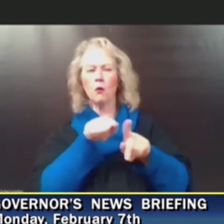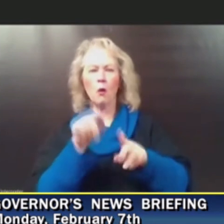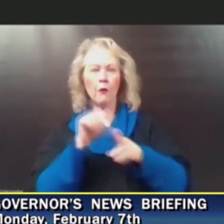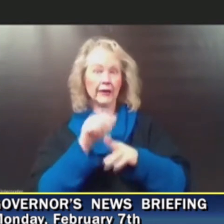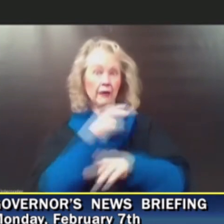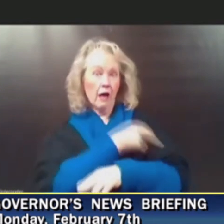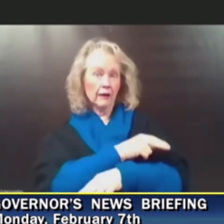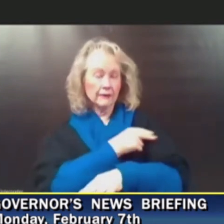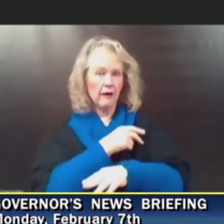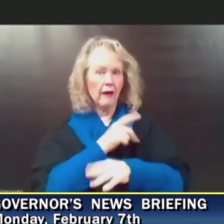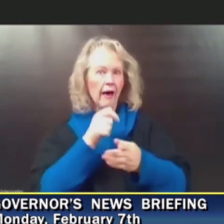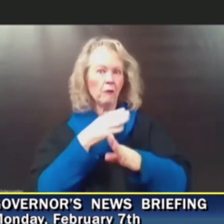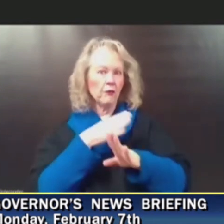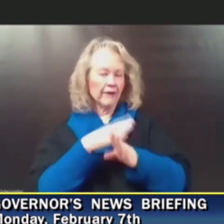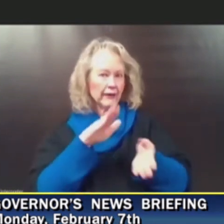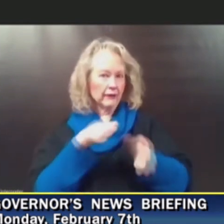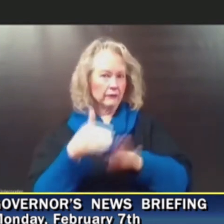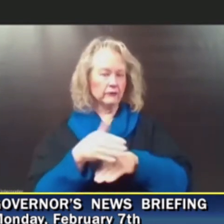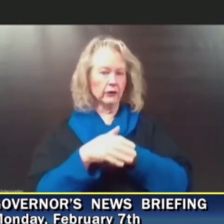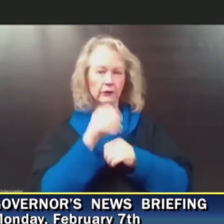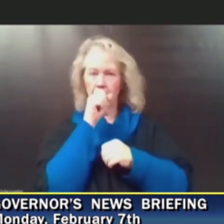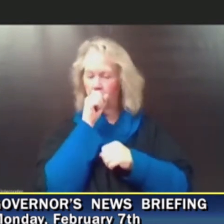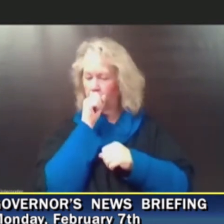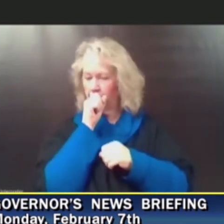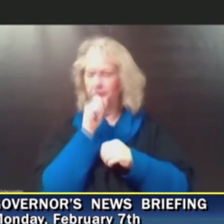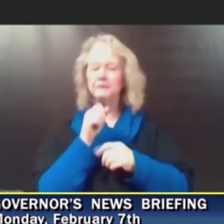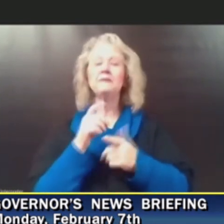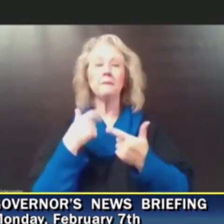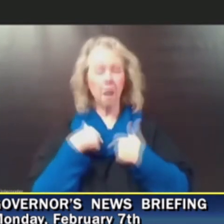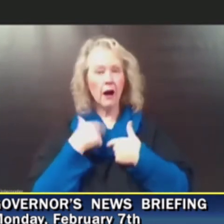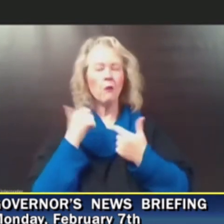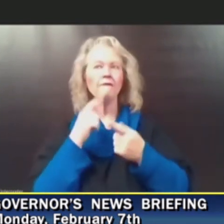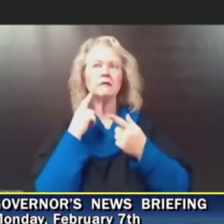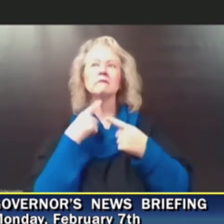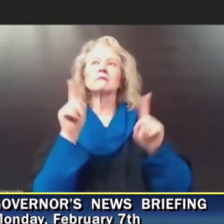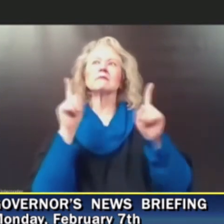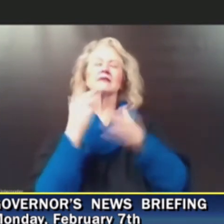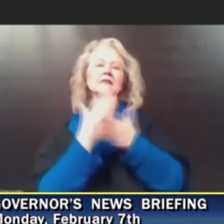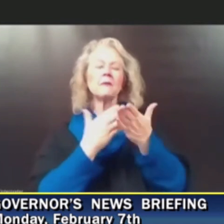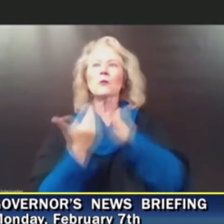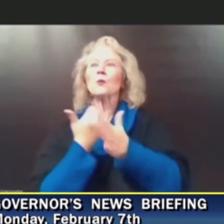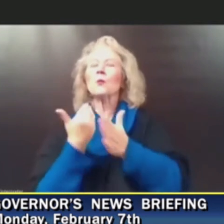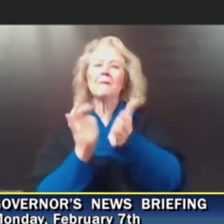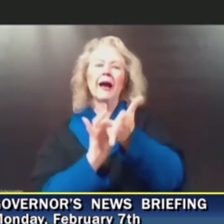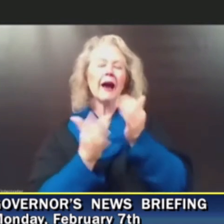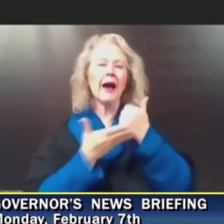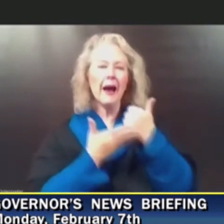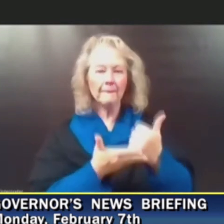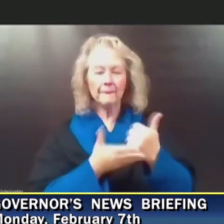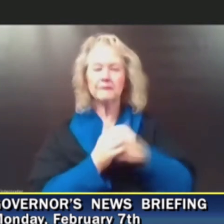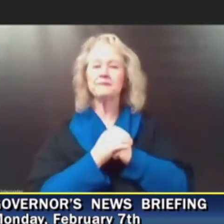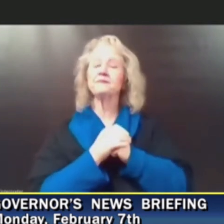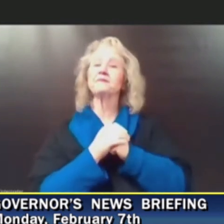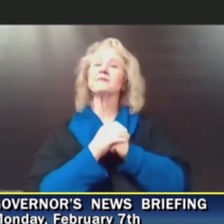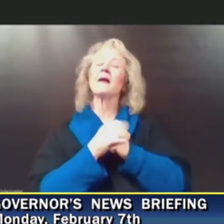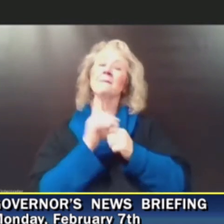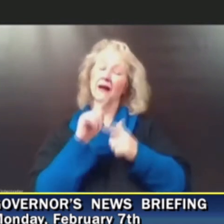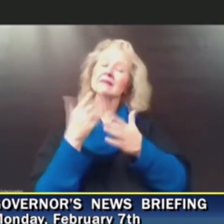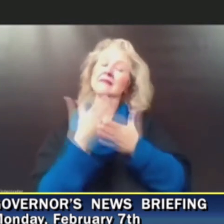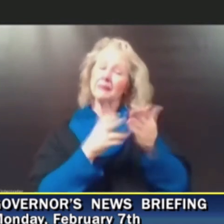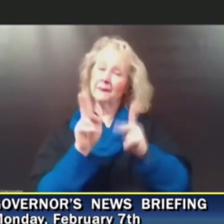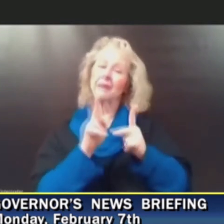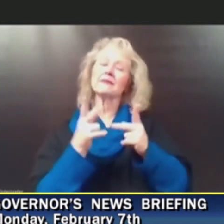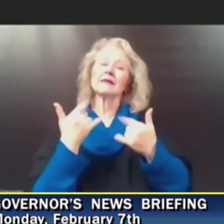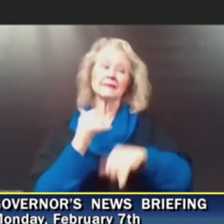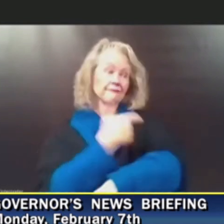dying. However, we have had some breakthrough cases. So that also adds to the percent positivity. If you have a mild case